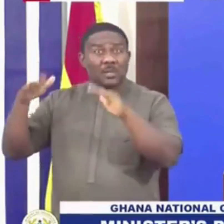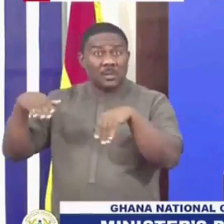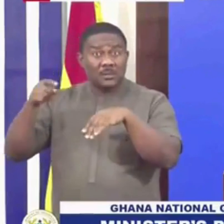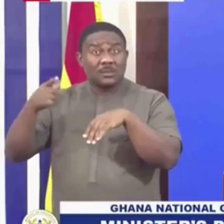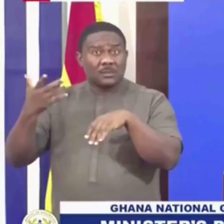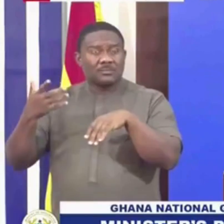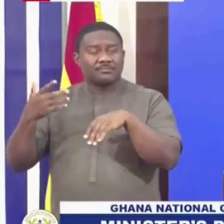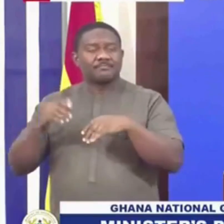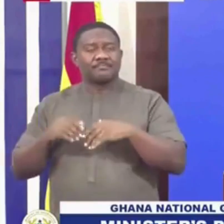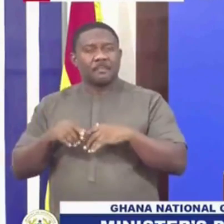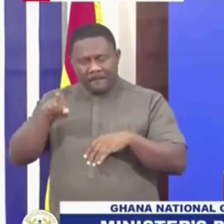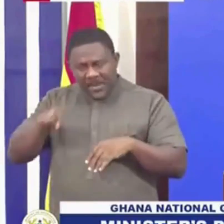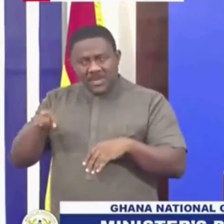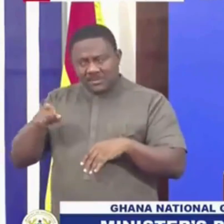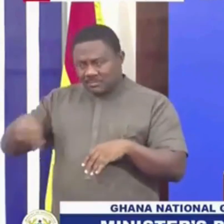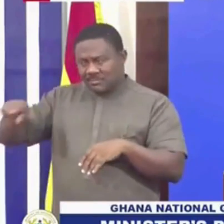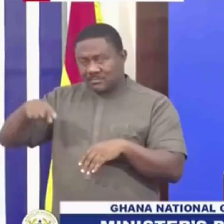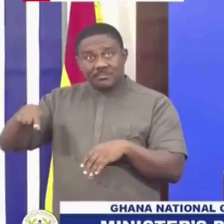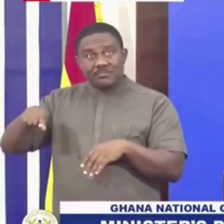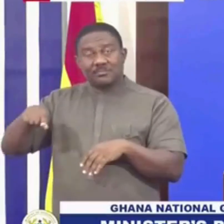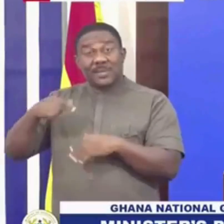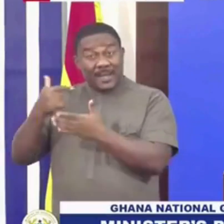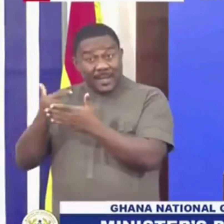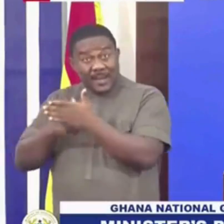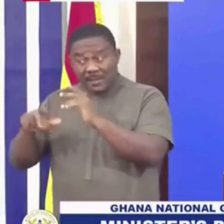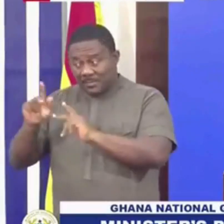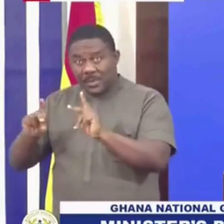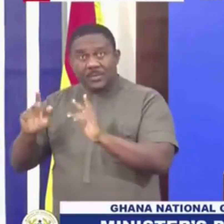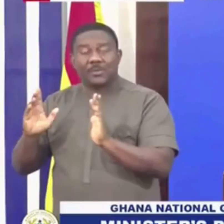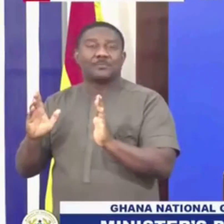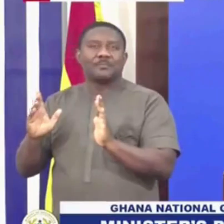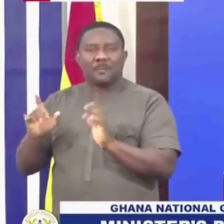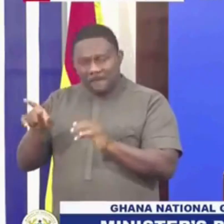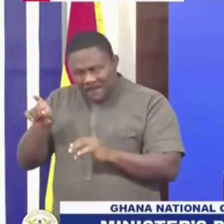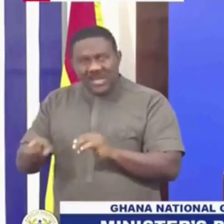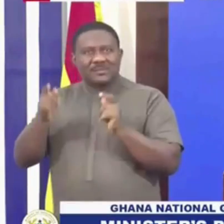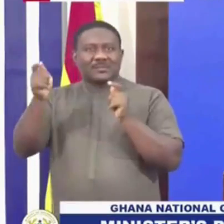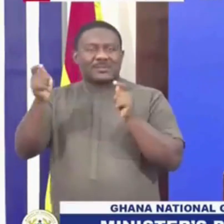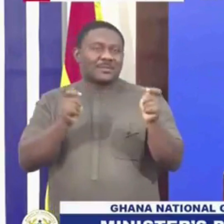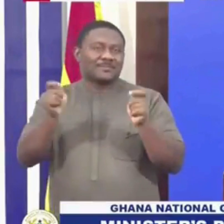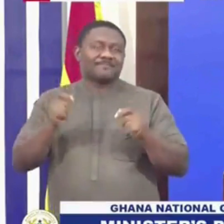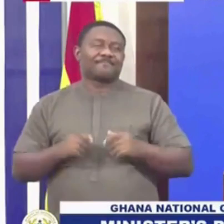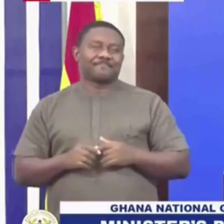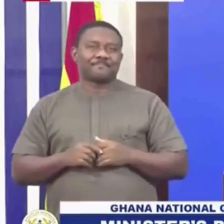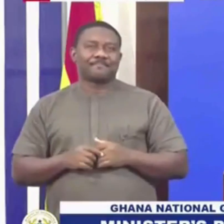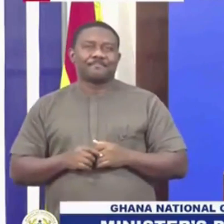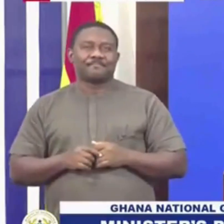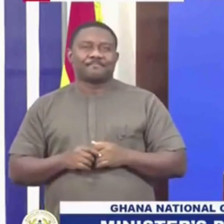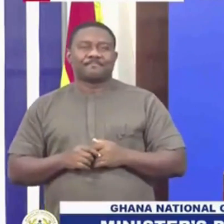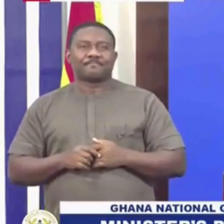the utilities. Every one of them should be a local, should be a Ghanaian. So that's what we did in